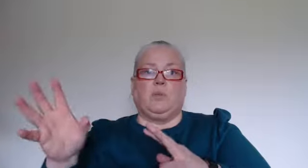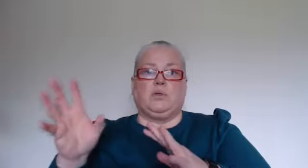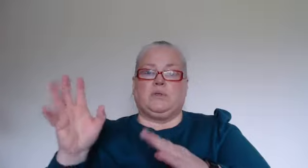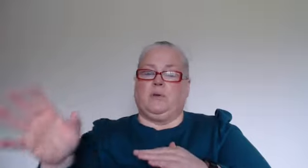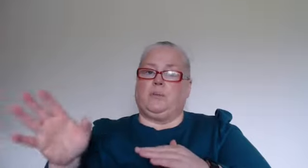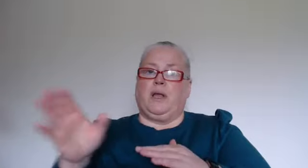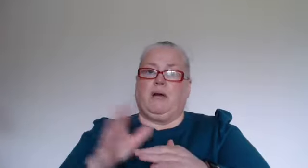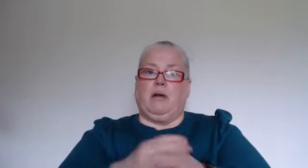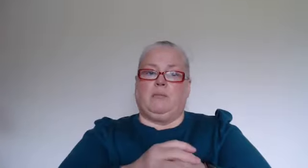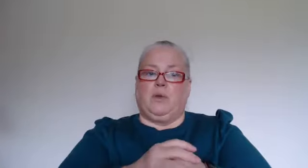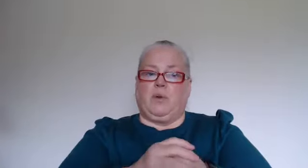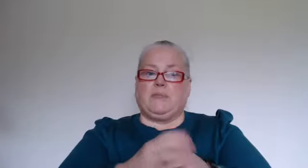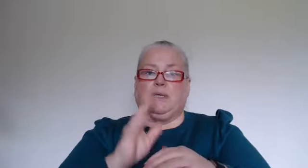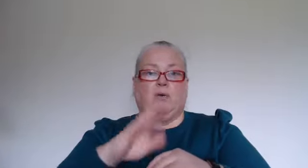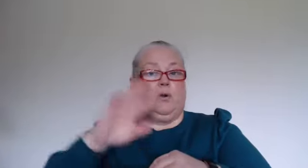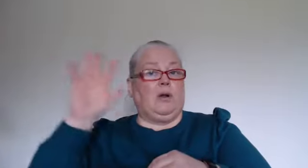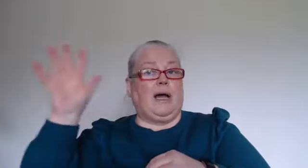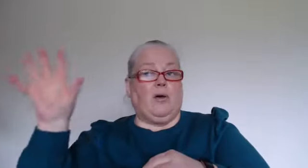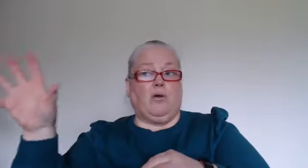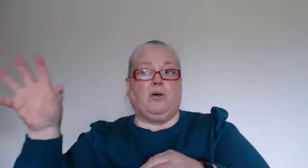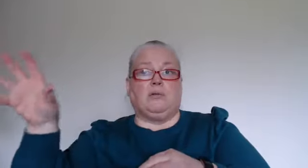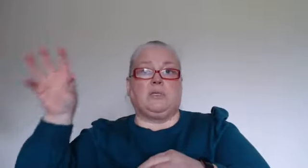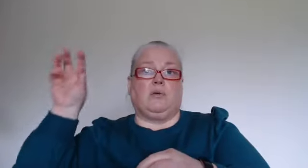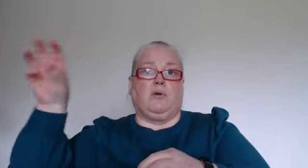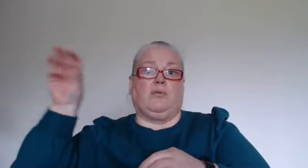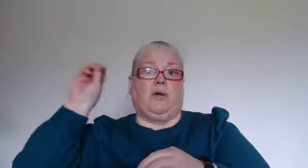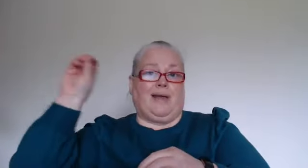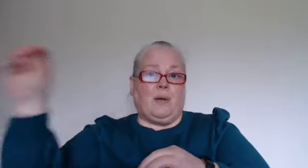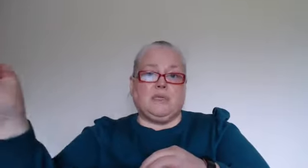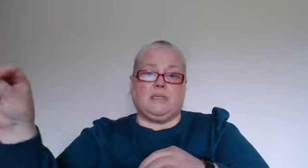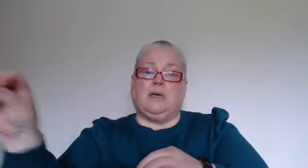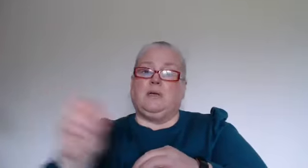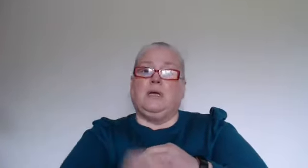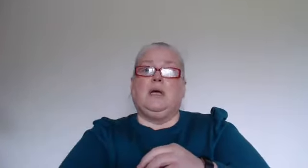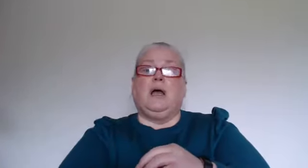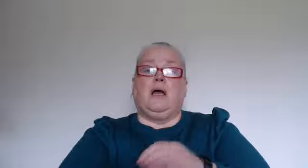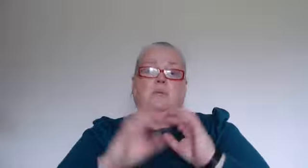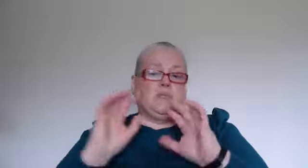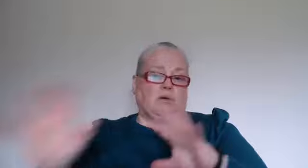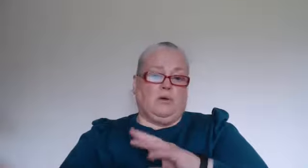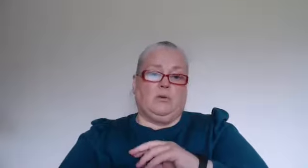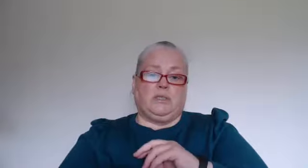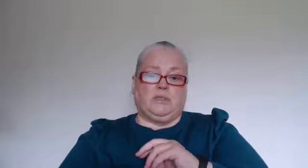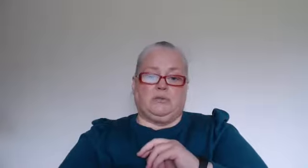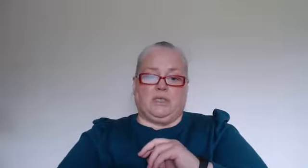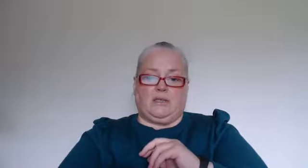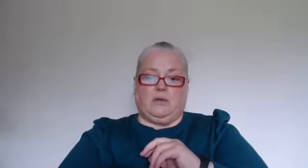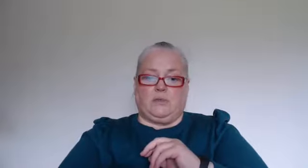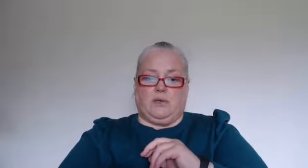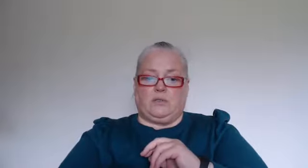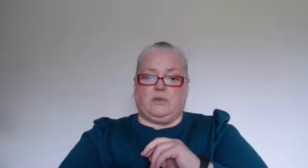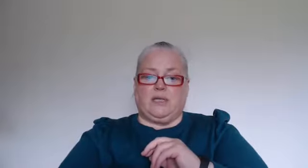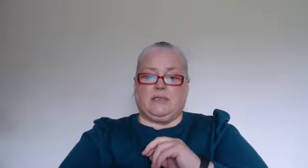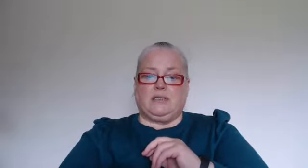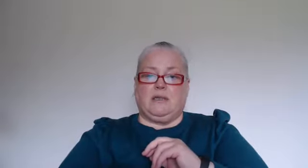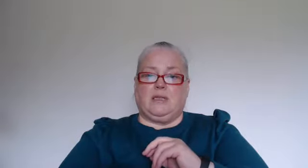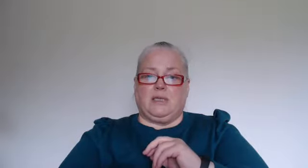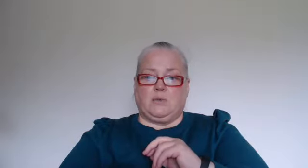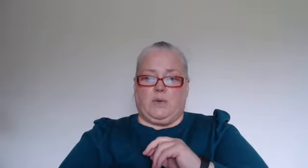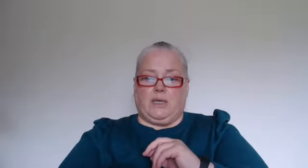books up there on my website or are also over on amazon um so go and do check those out so that's this week